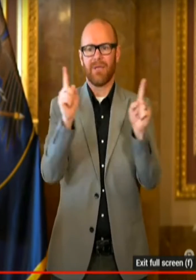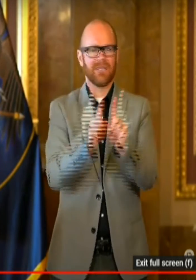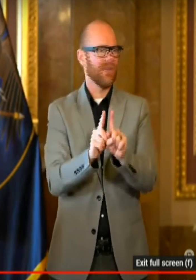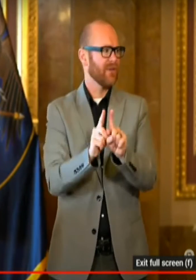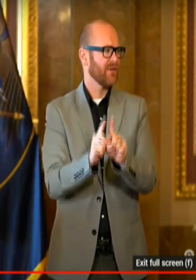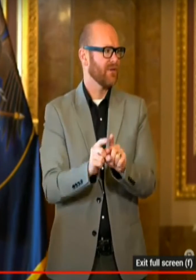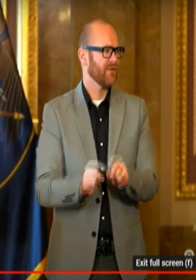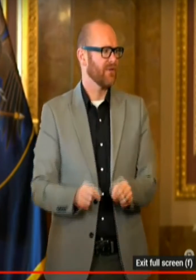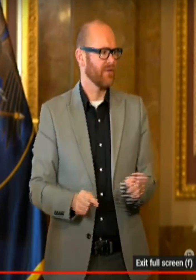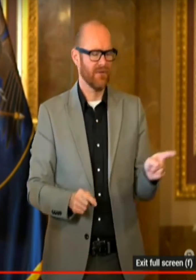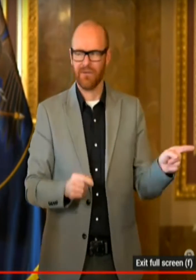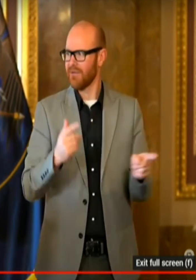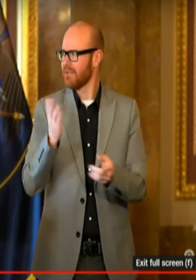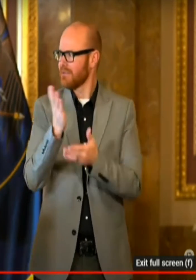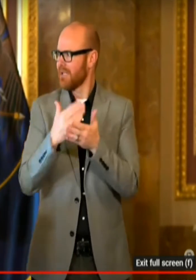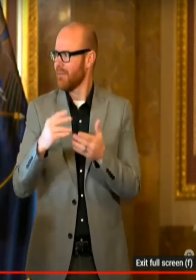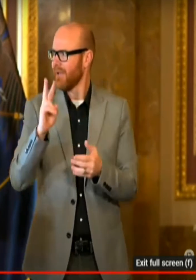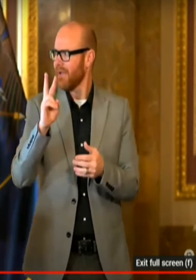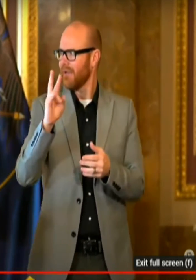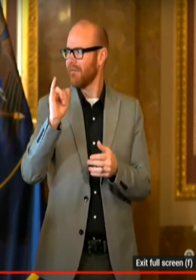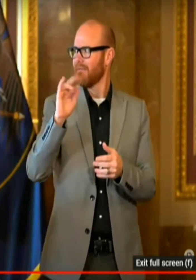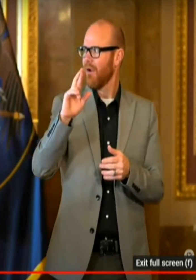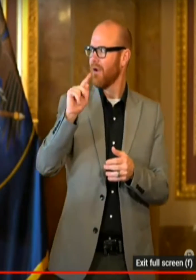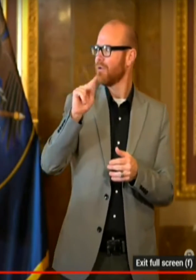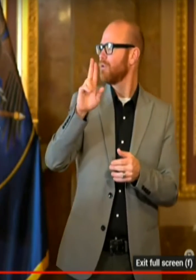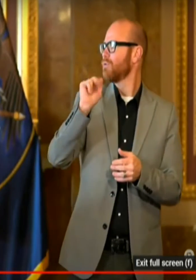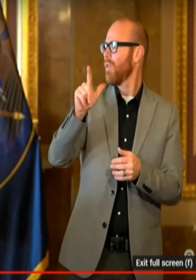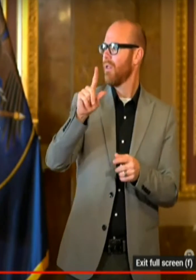Okay. Oh, virtual questions. Yeah. Yeah, please.